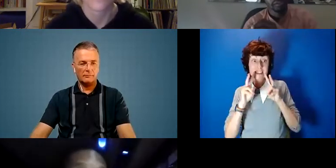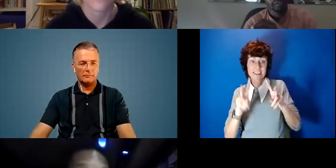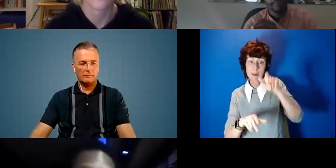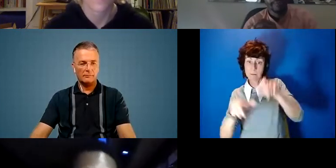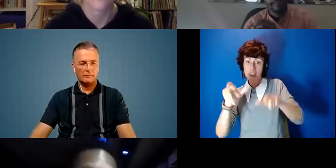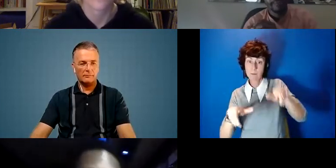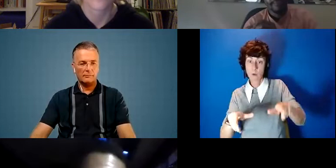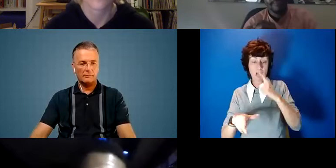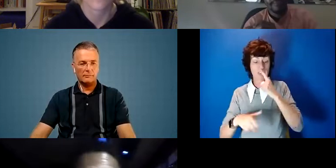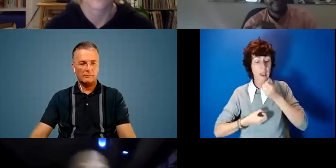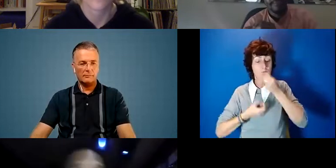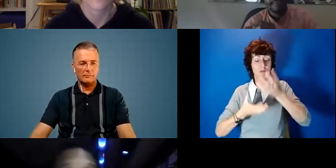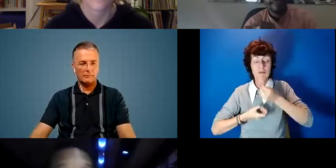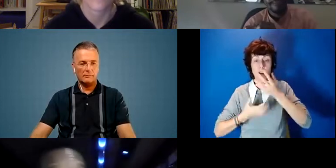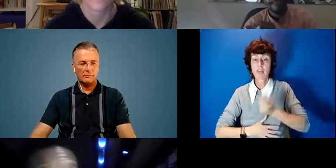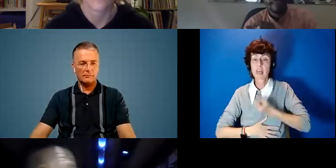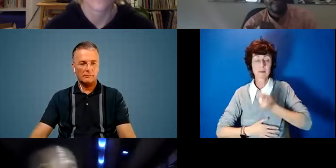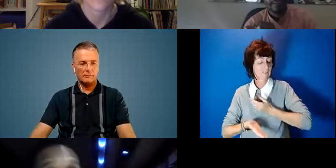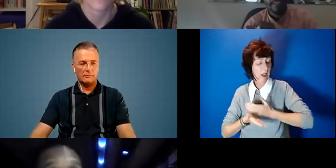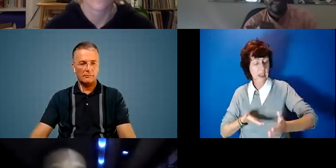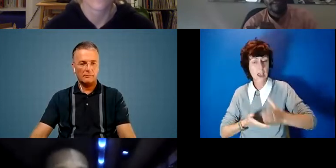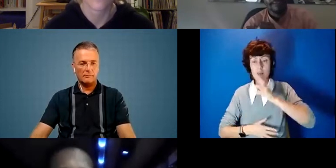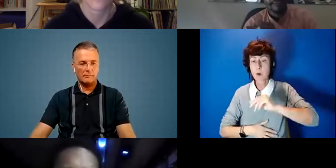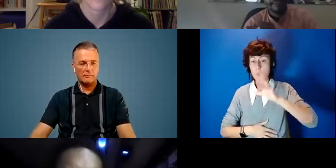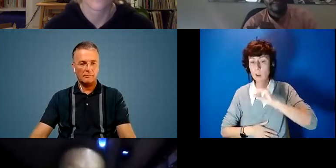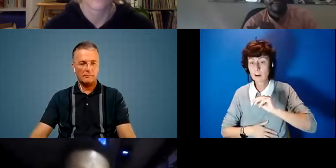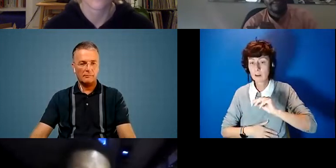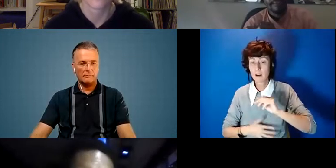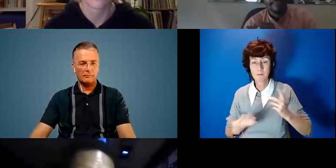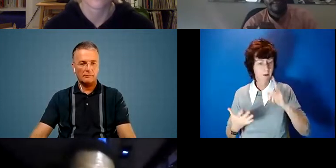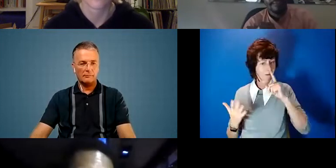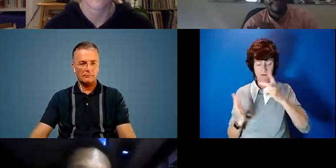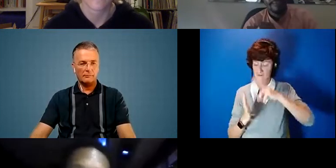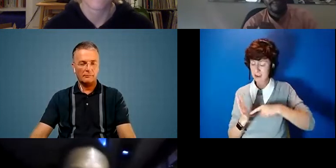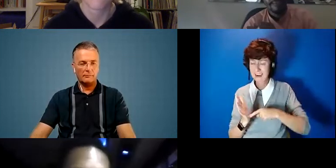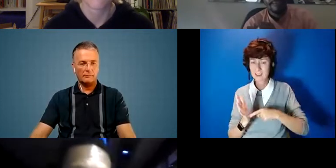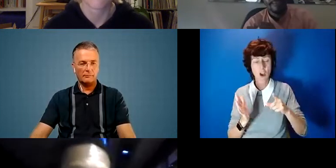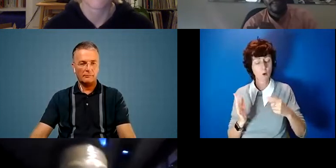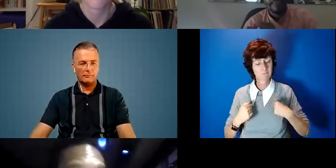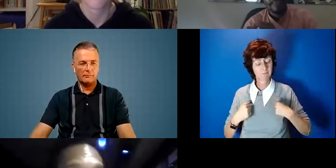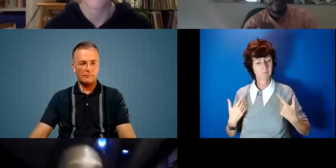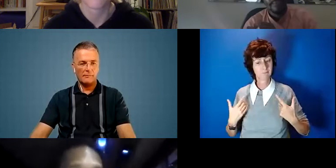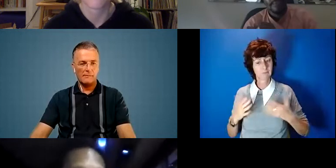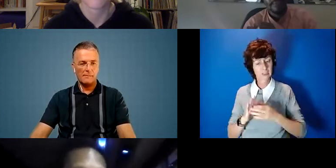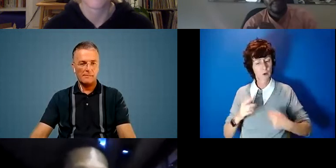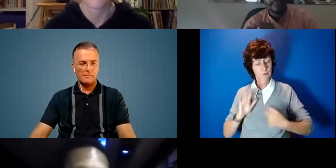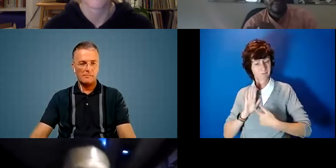who are bespoke by be able to write and read are at the forefront of this movement. So what I mean, for example, with that,